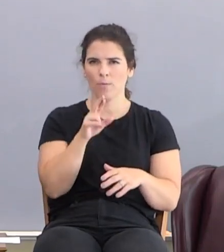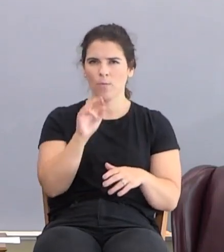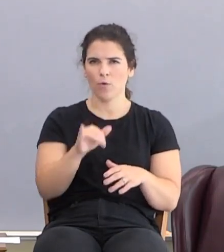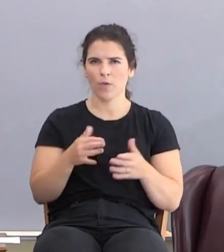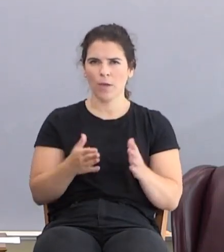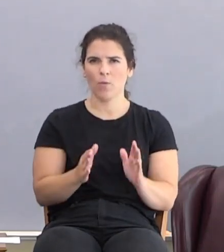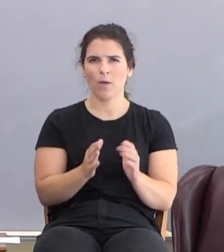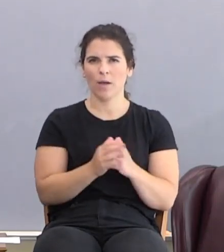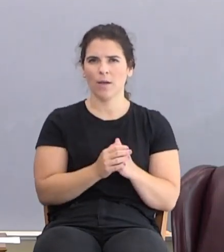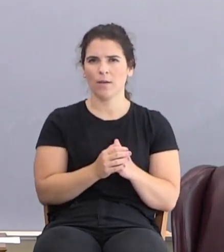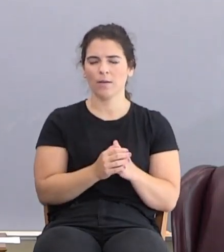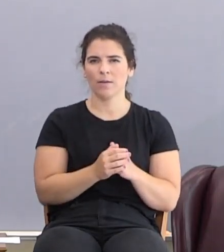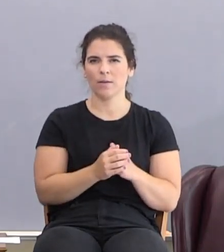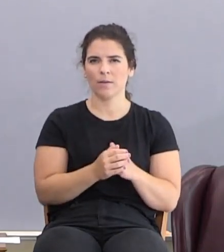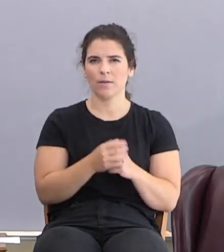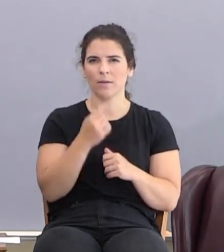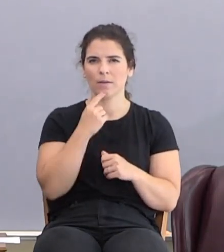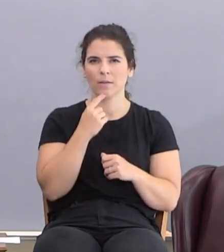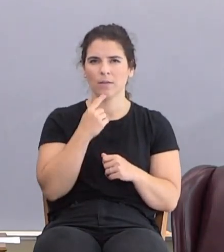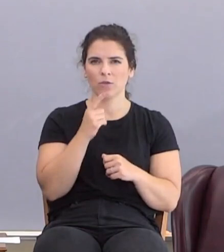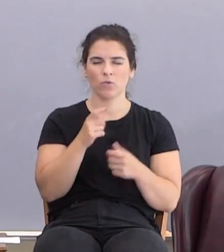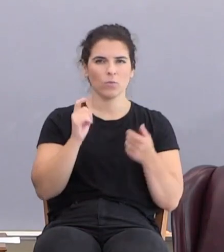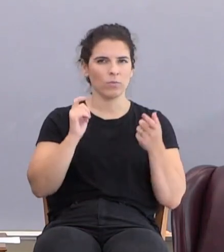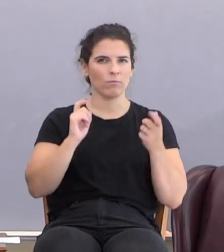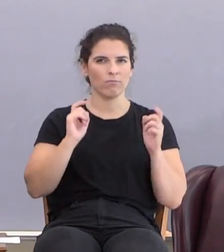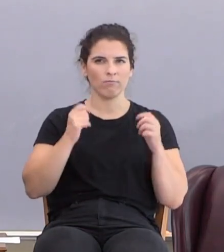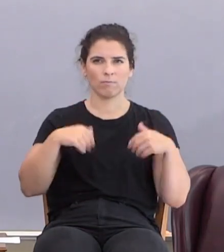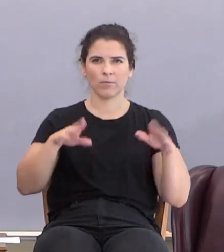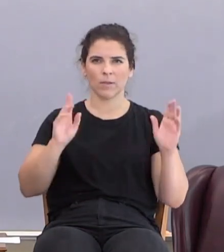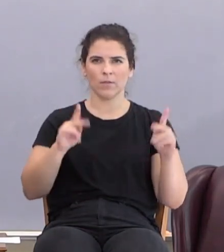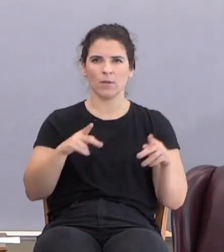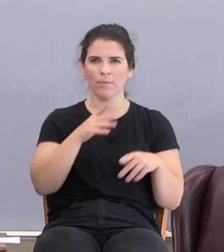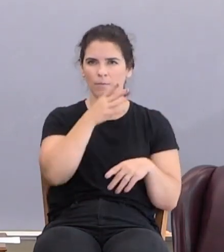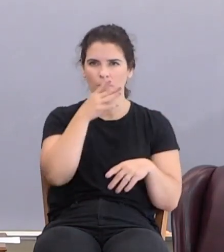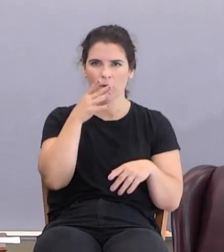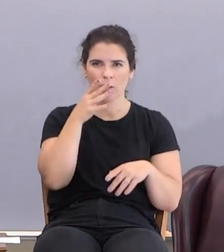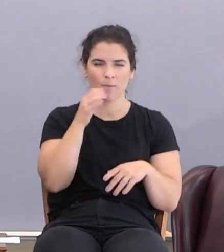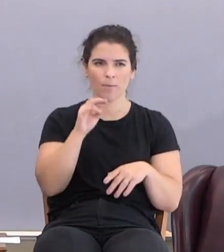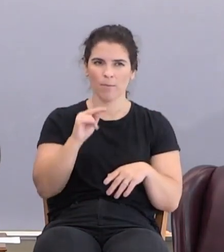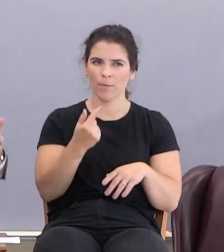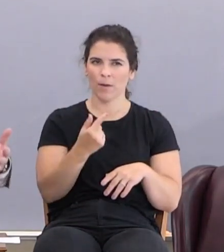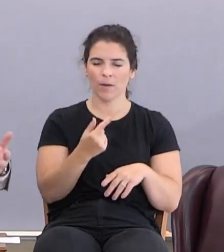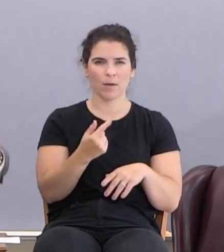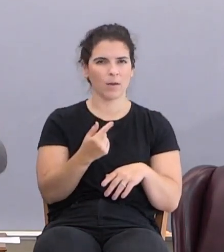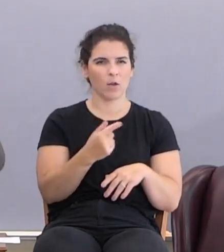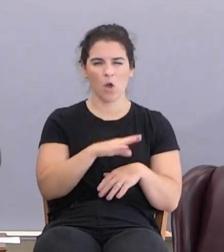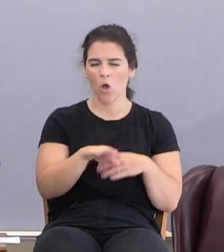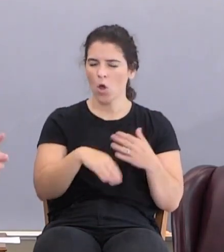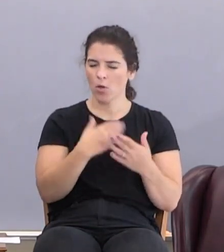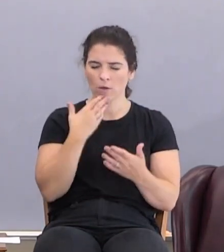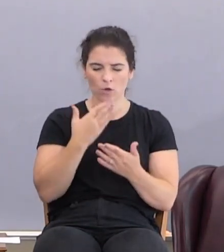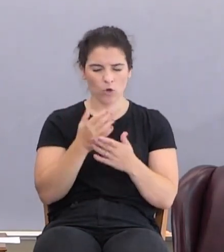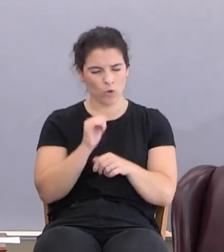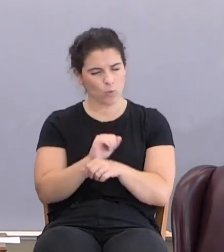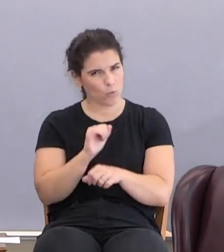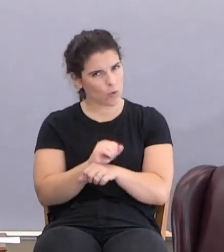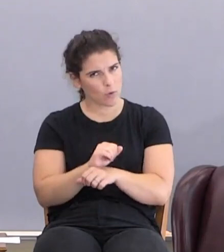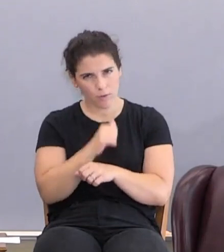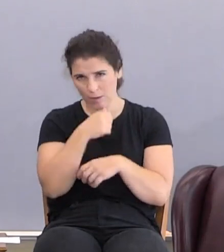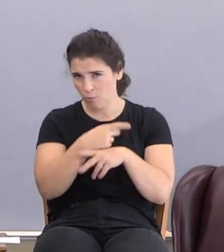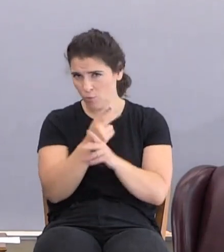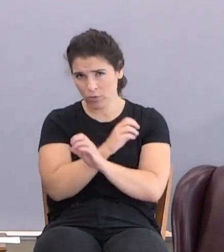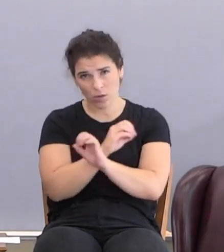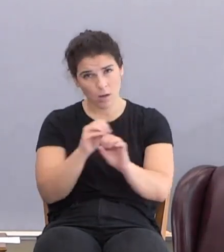He says, you give up farming. The earth's not going to, all that good works don't produce anything anymore.